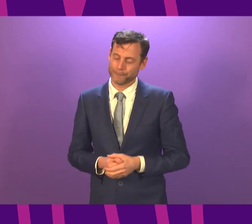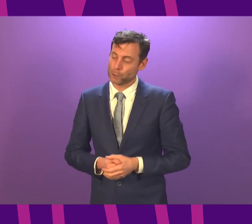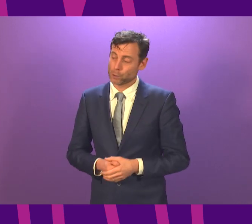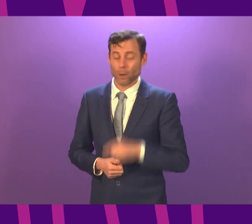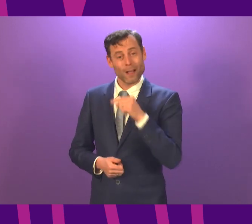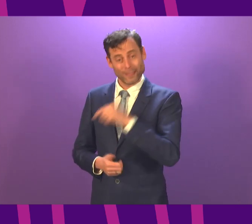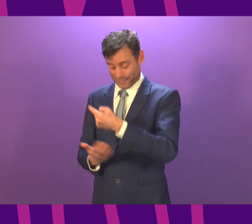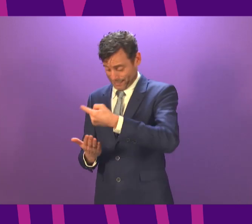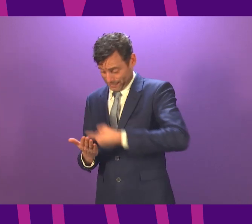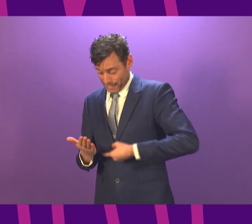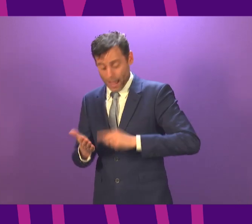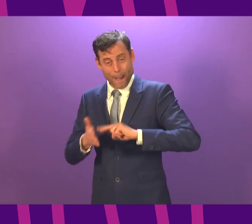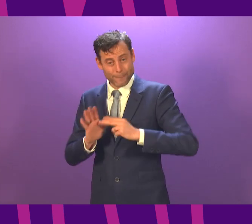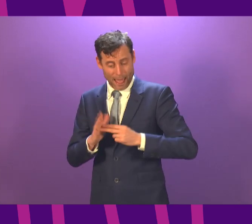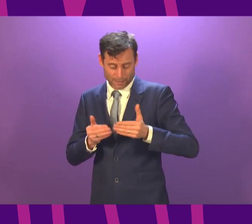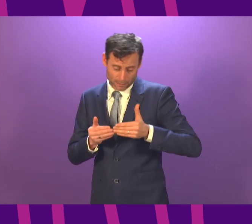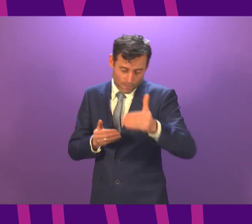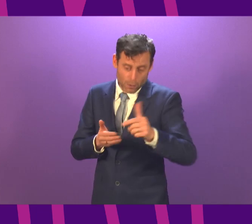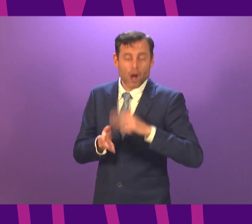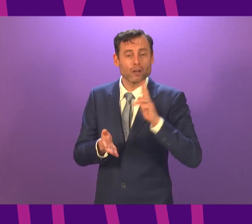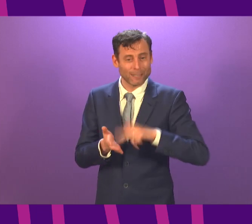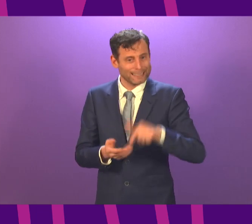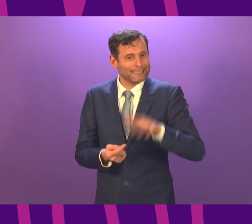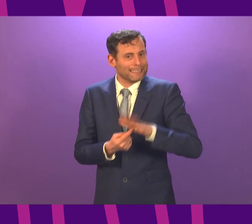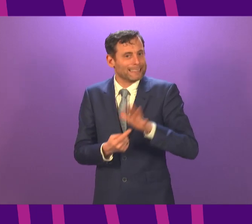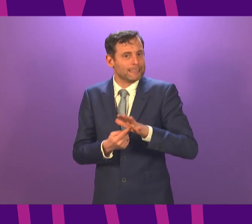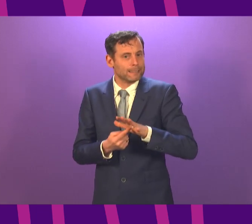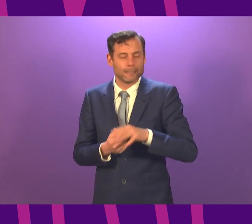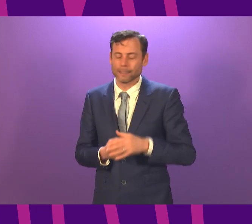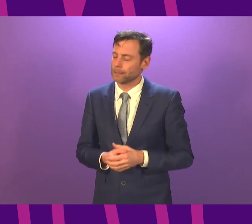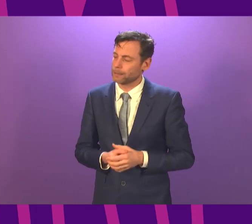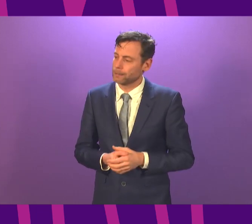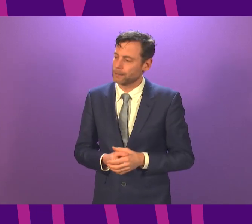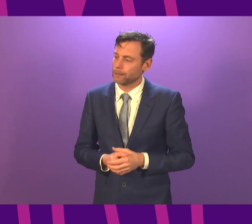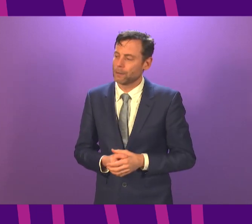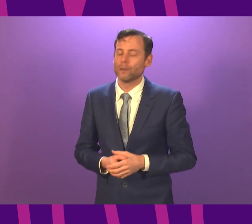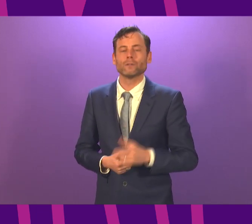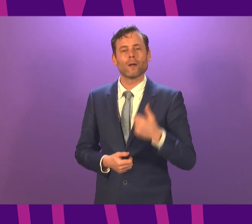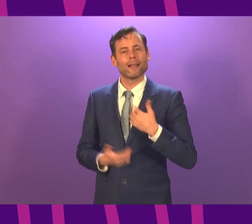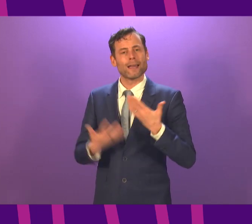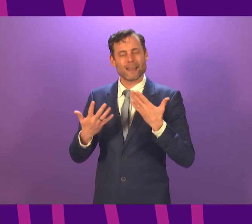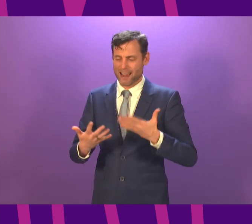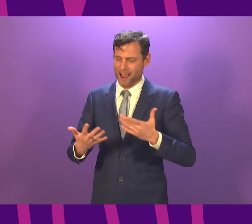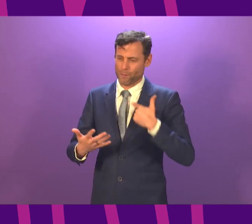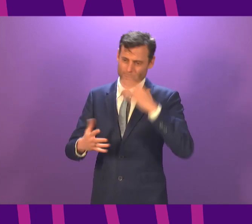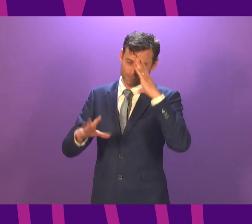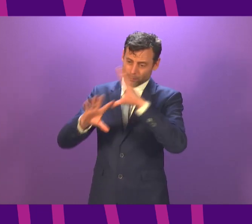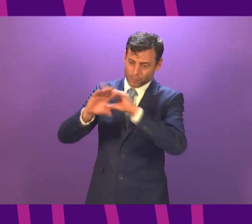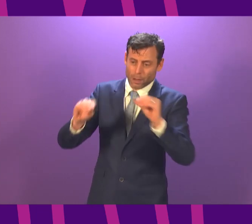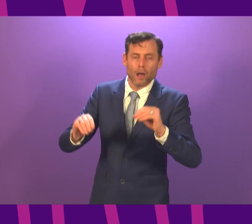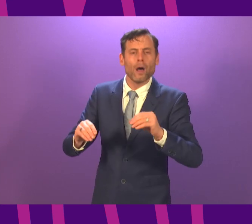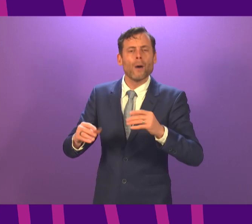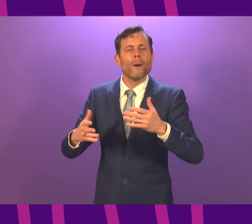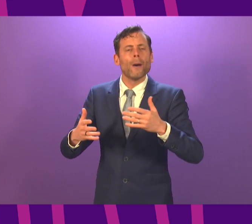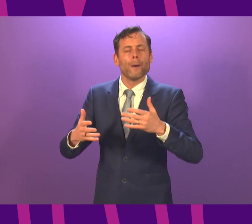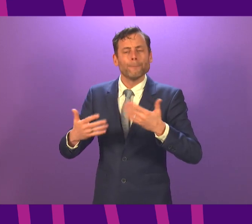a part to play in achieving that. Before I leave the issue of education, let me simply remind the chamber that we already had plans in place for the